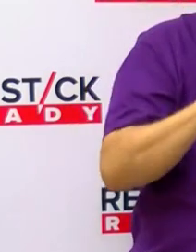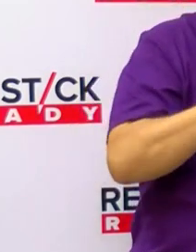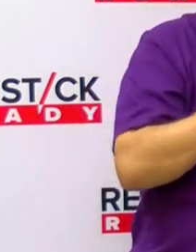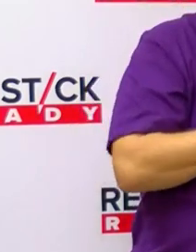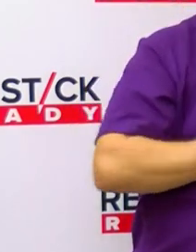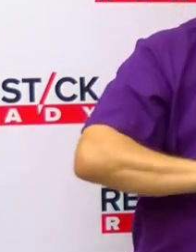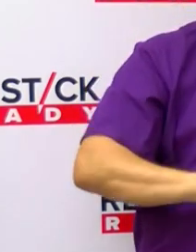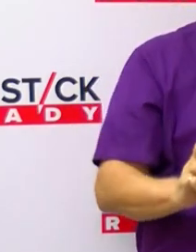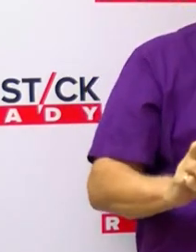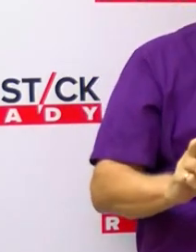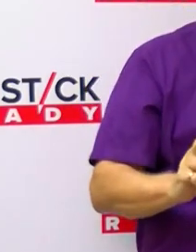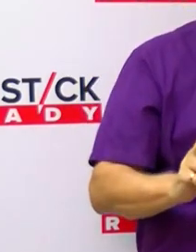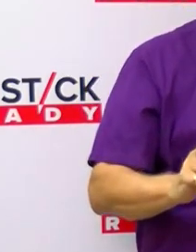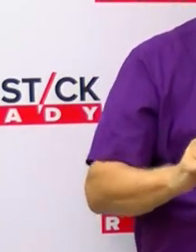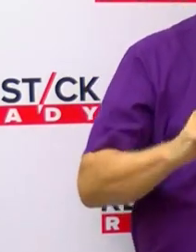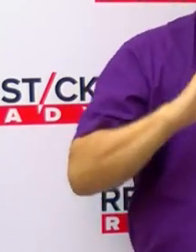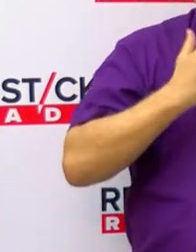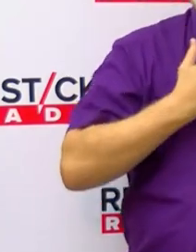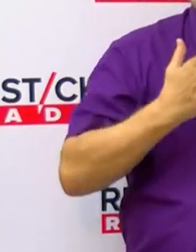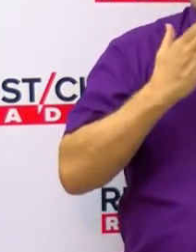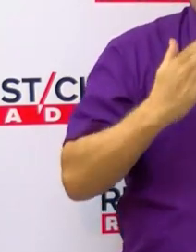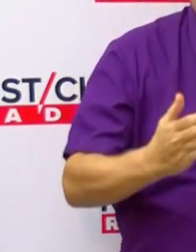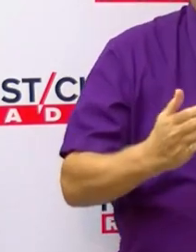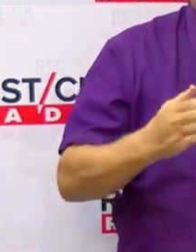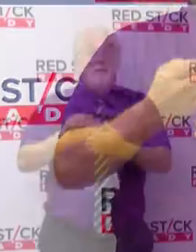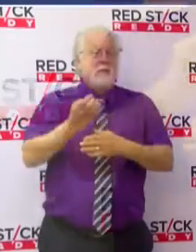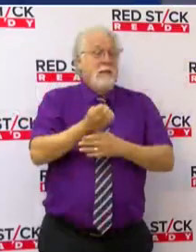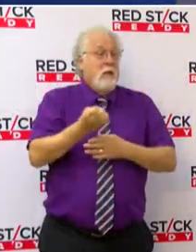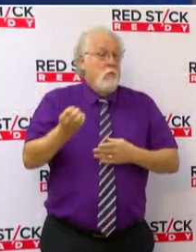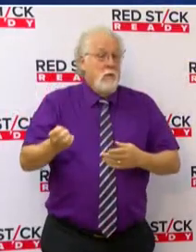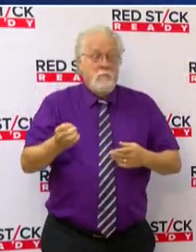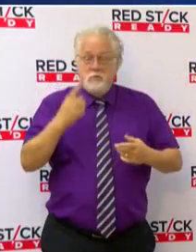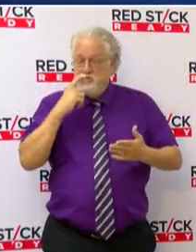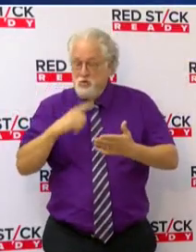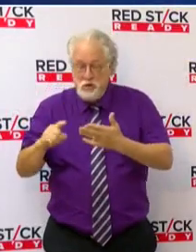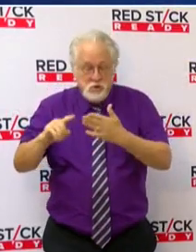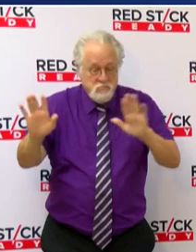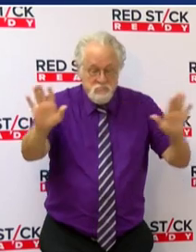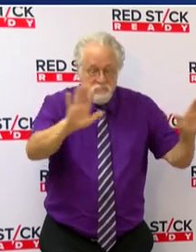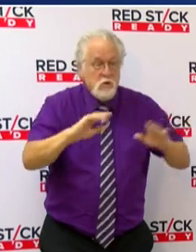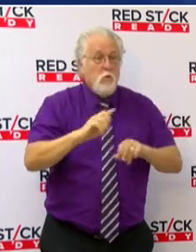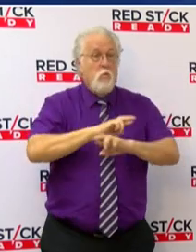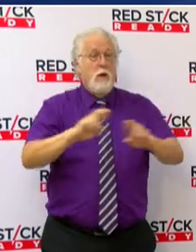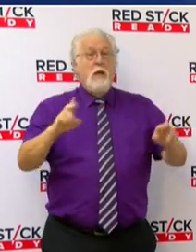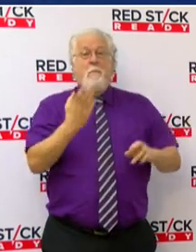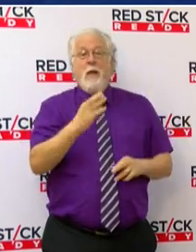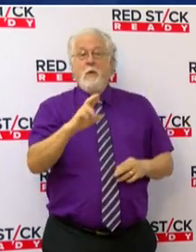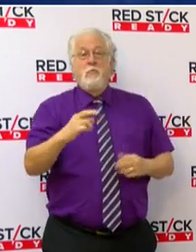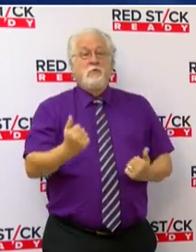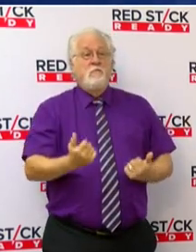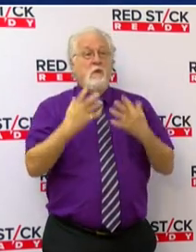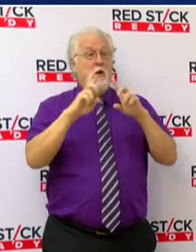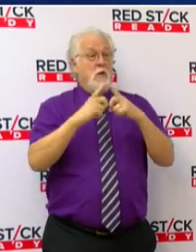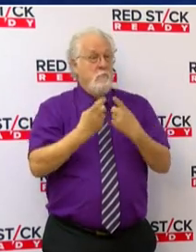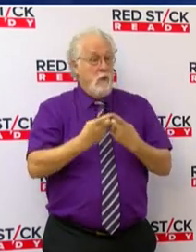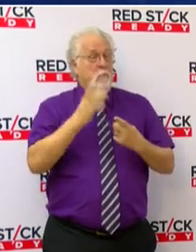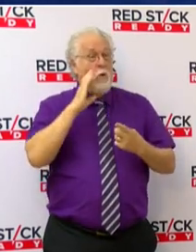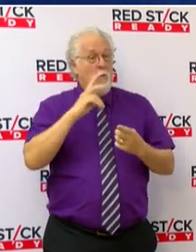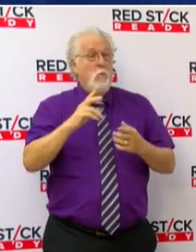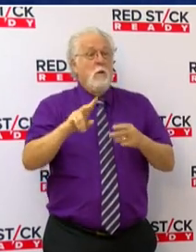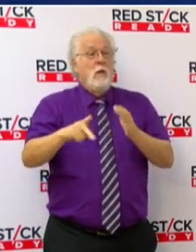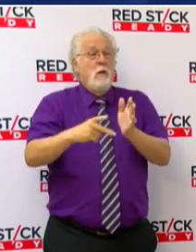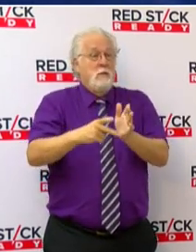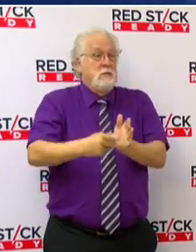prepped and ready. All of our boats and equipment are checked and in place and the Baton Rouge Fire Department will begin doubling